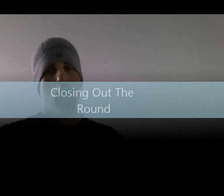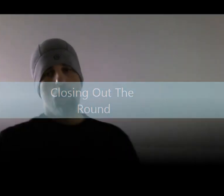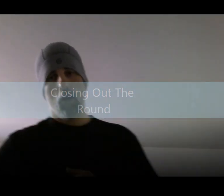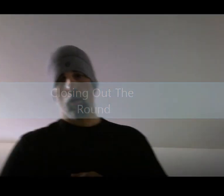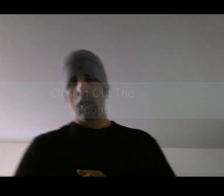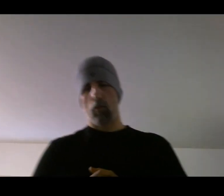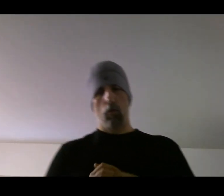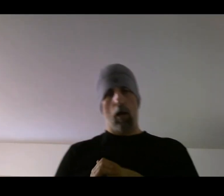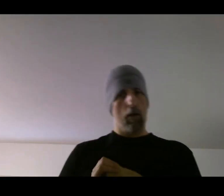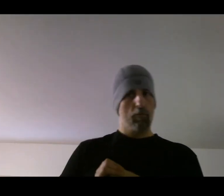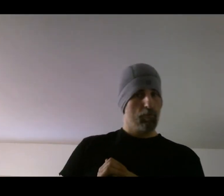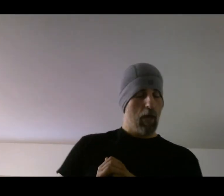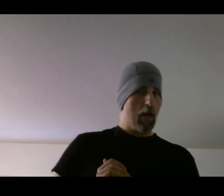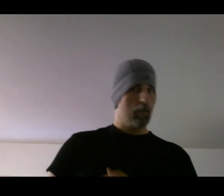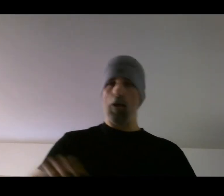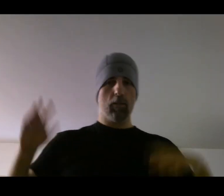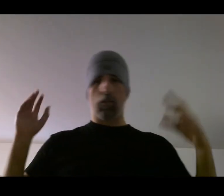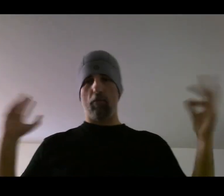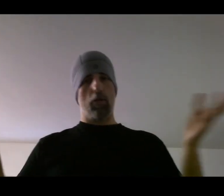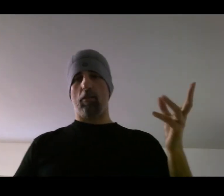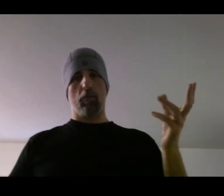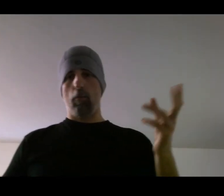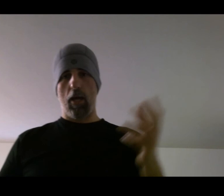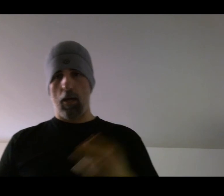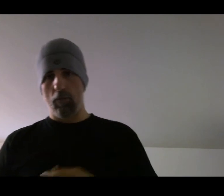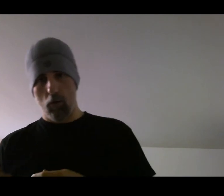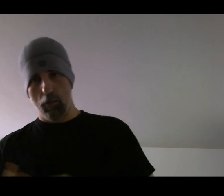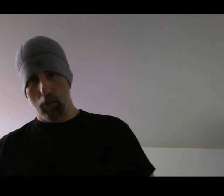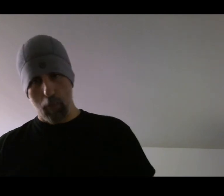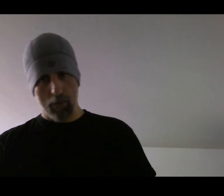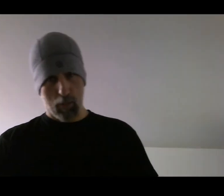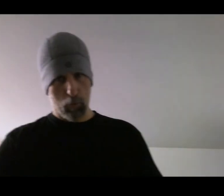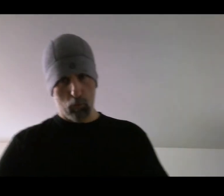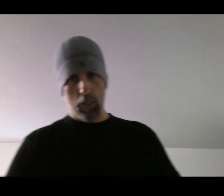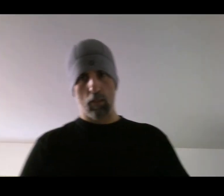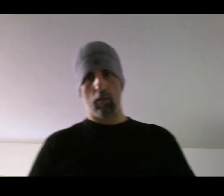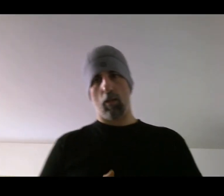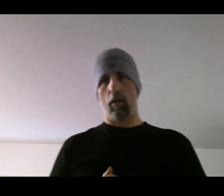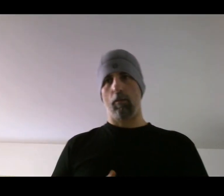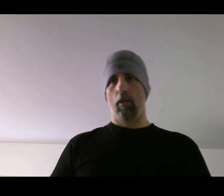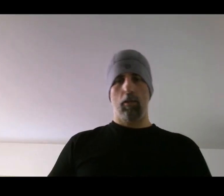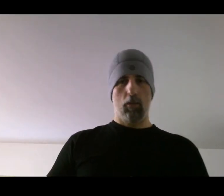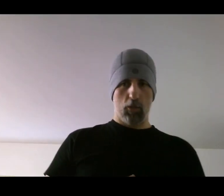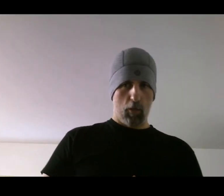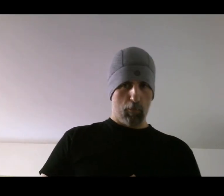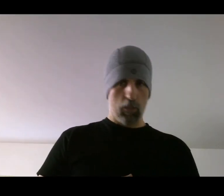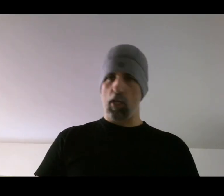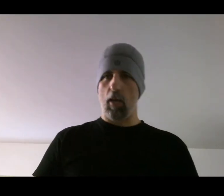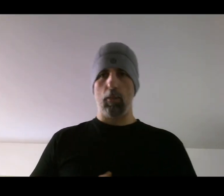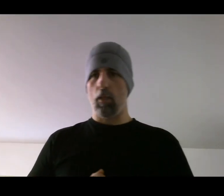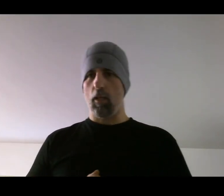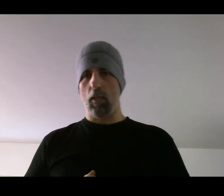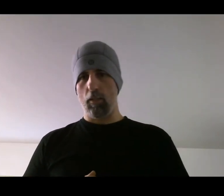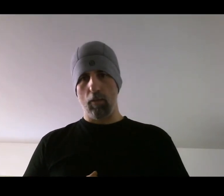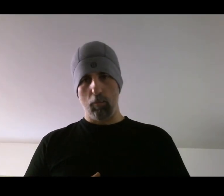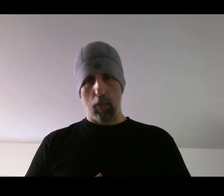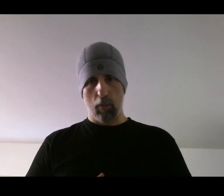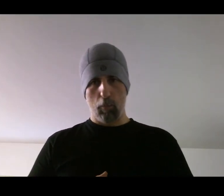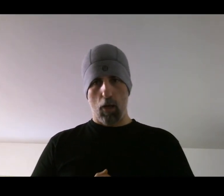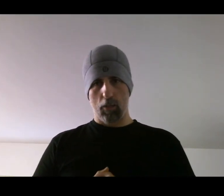Okay, so I've had a lot of this stuff racing through my head over the past couple of weeks, you know, started putting champion in and playing with boxers